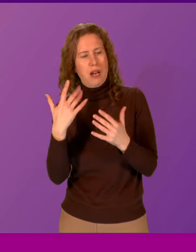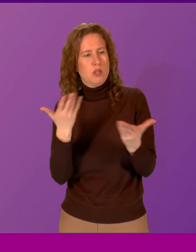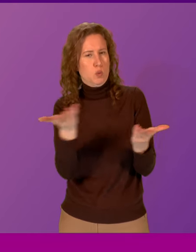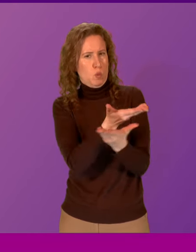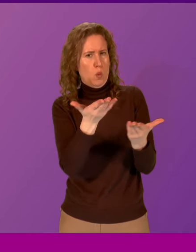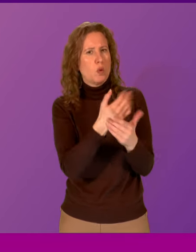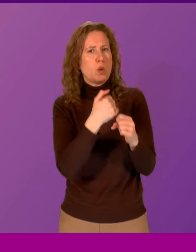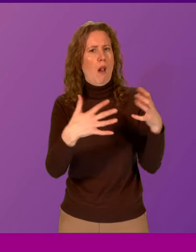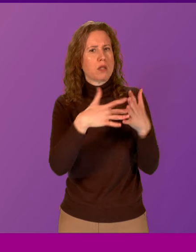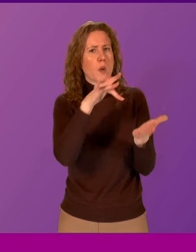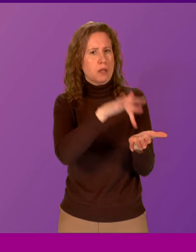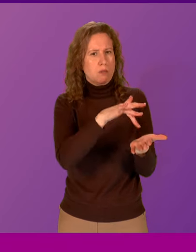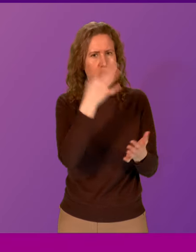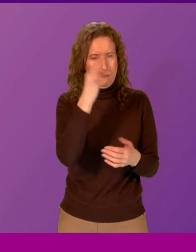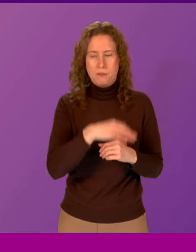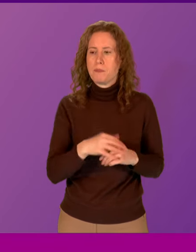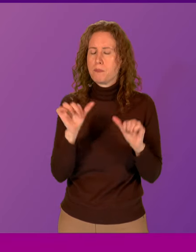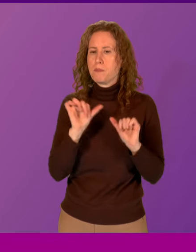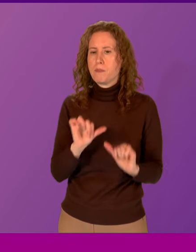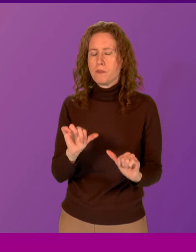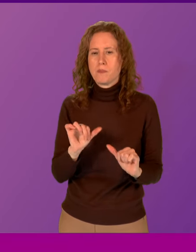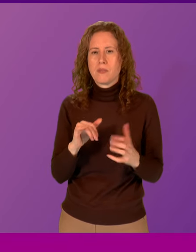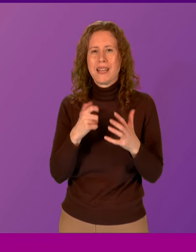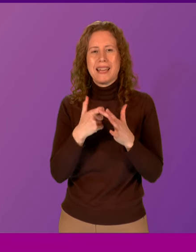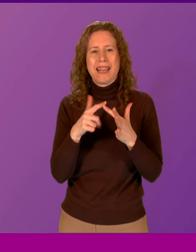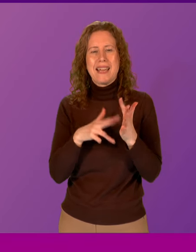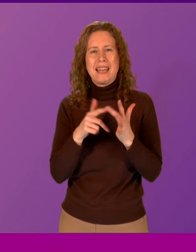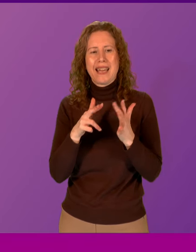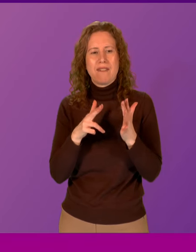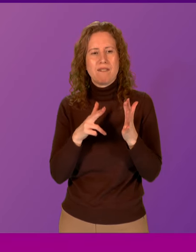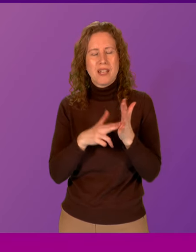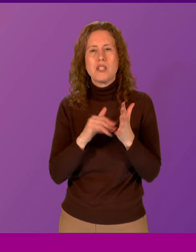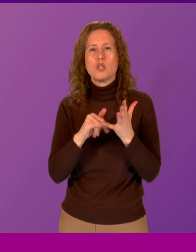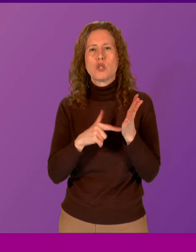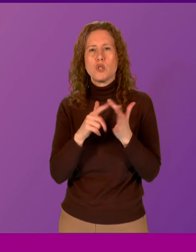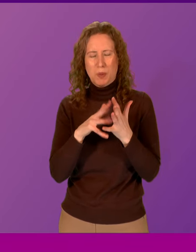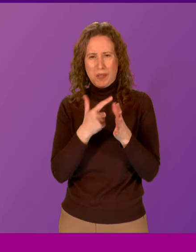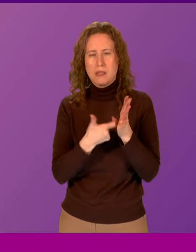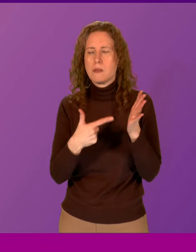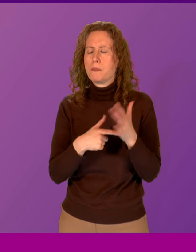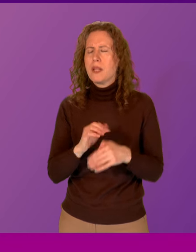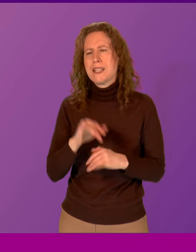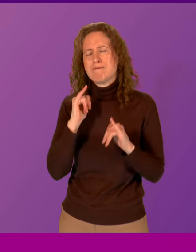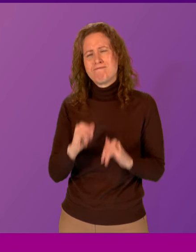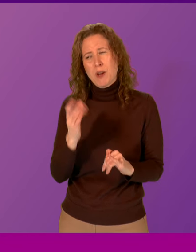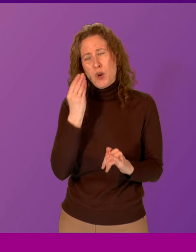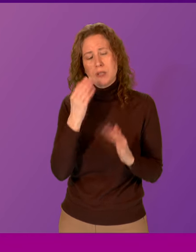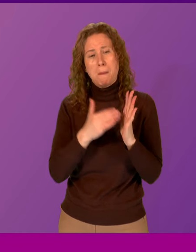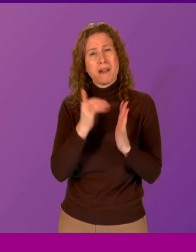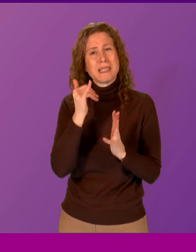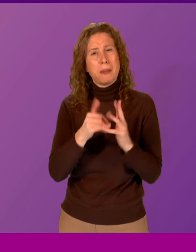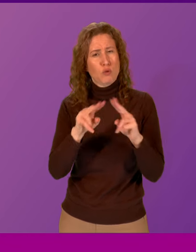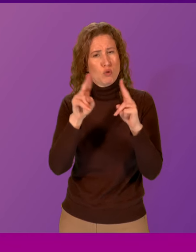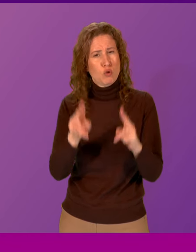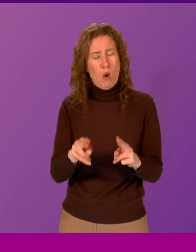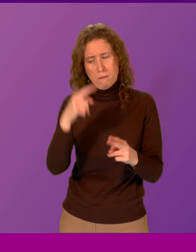City Council. Thank you. This morning, it was sad to hear that Marks and Spencers